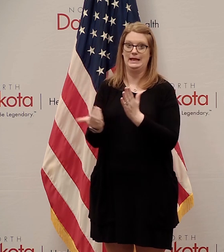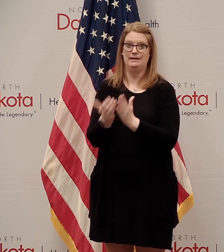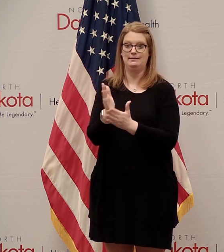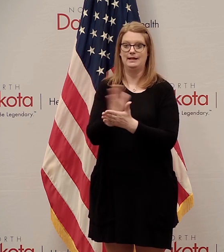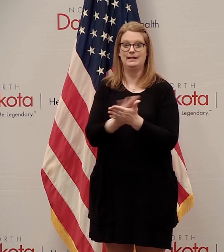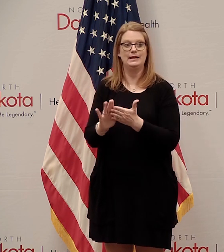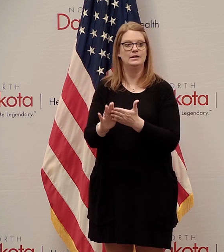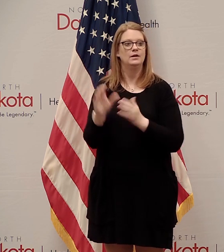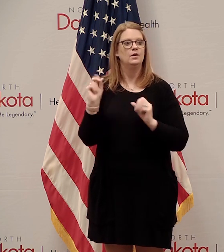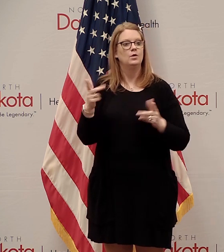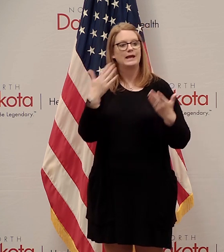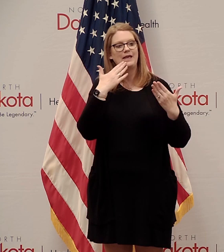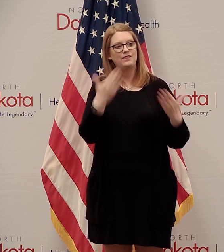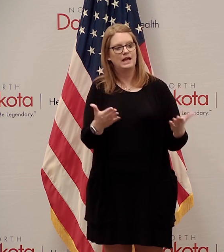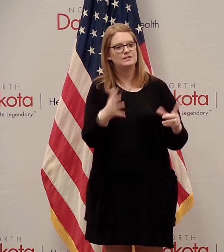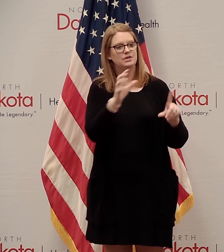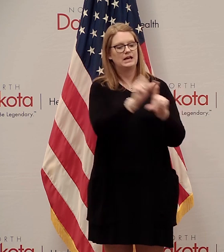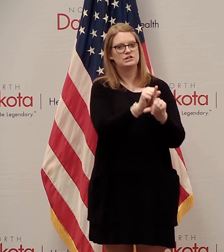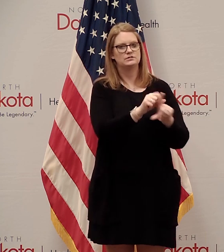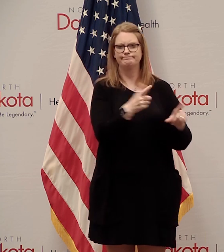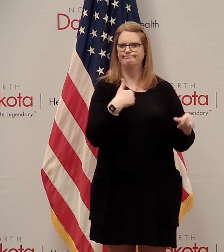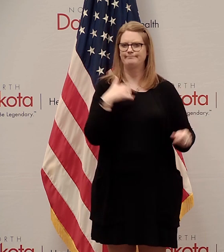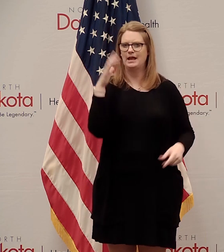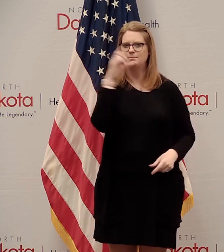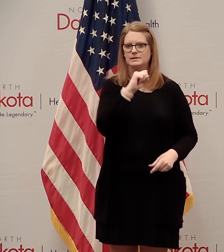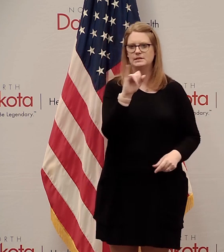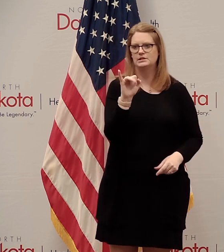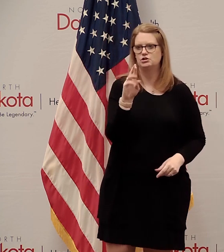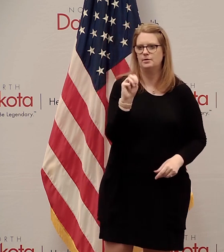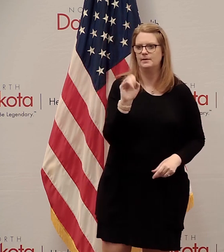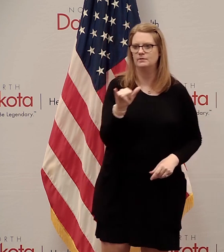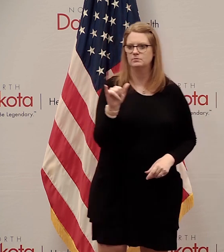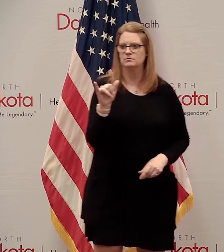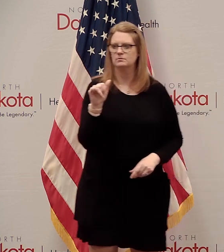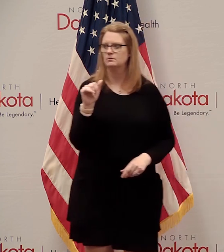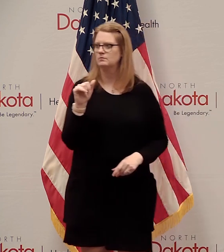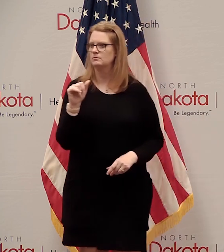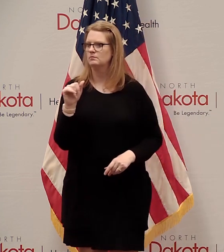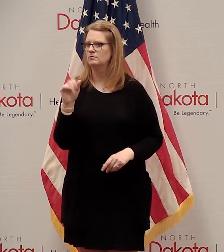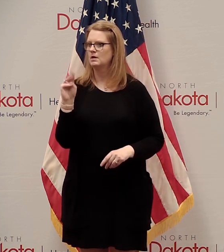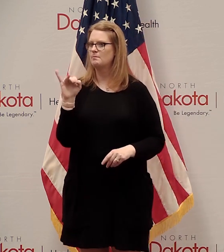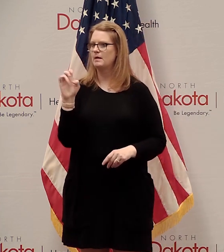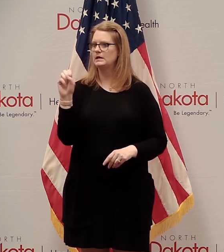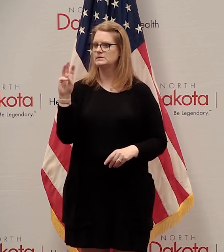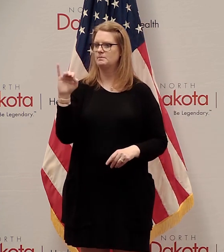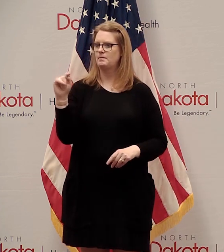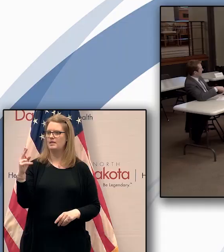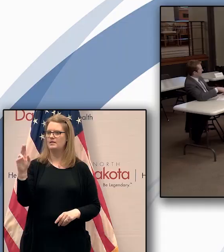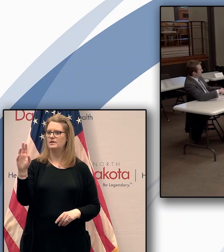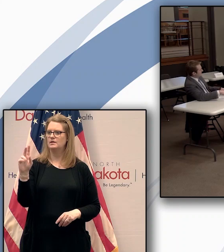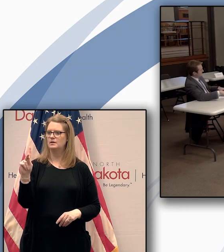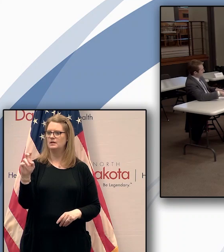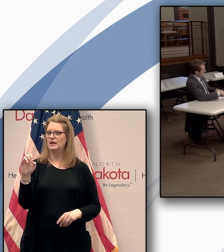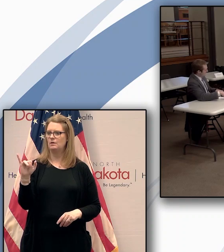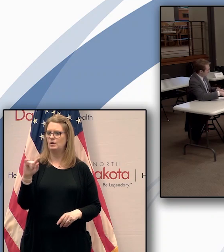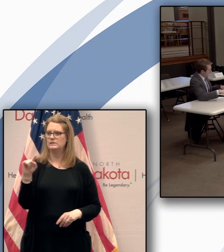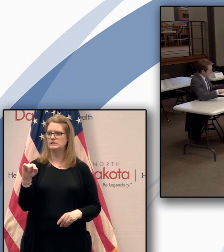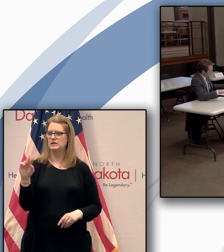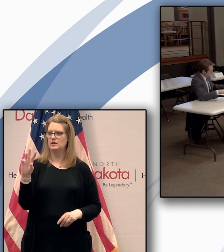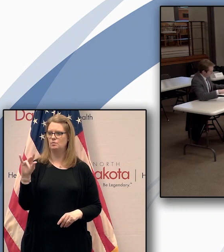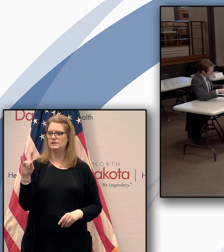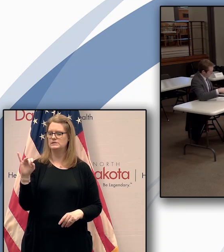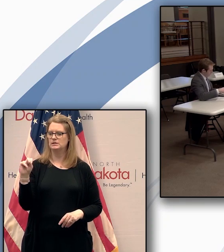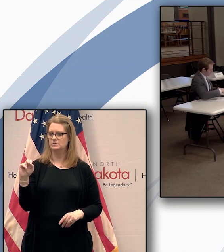So, okay, thanks for catching that, Jeremy. I missed that when I went through there. Mike Smith, 660 KUIZ in Williston.